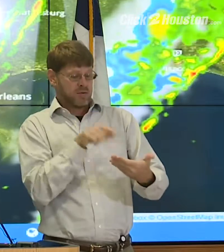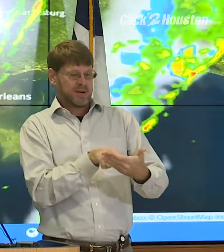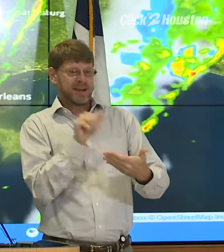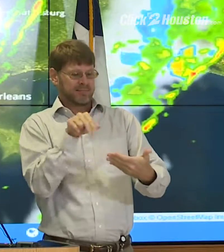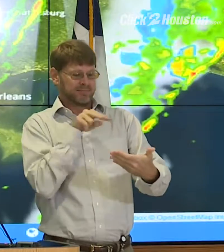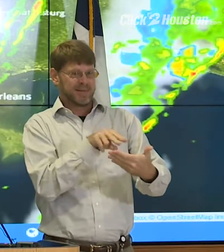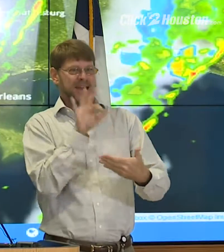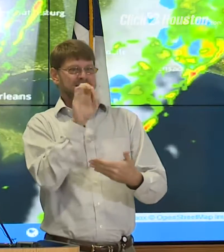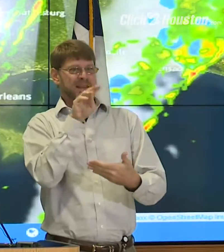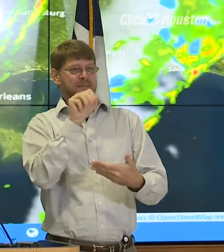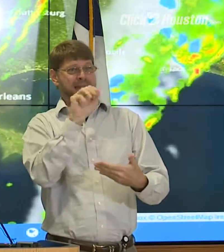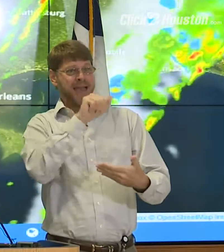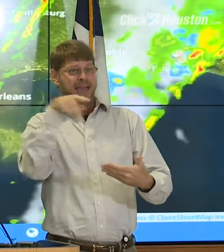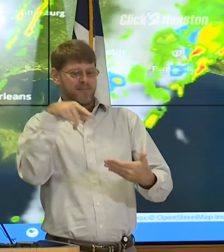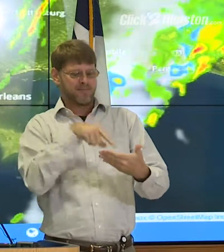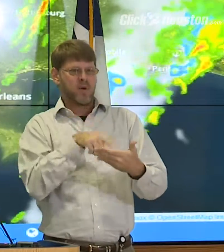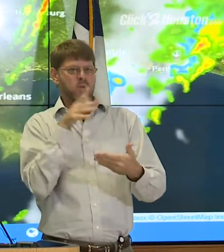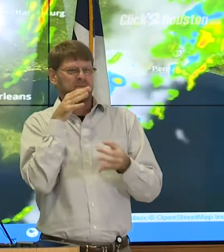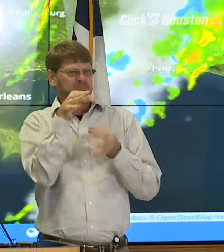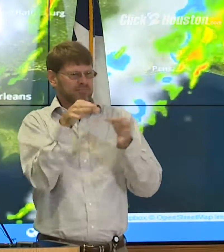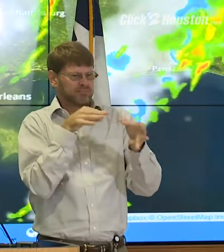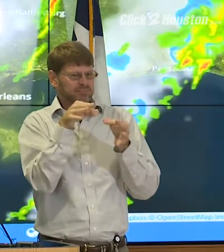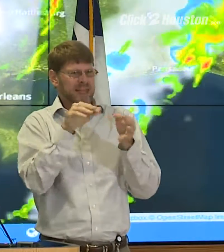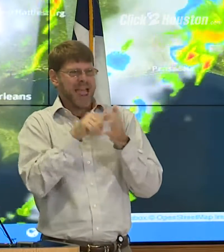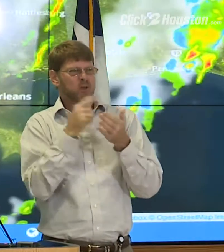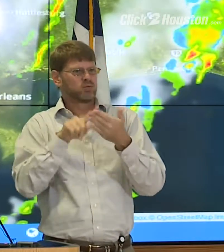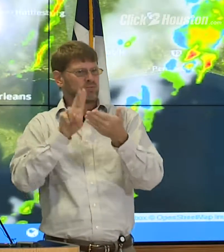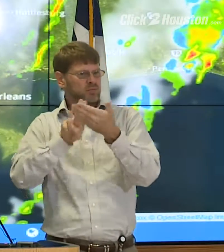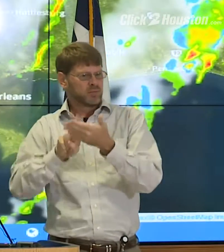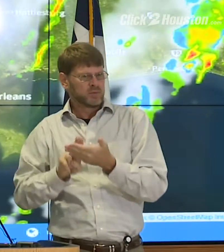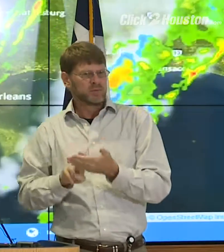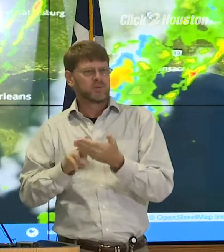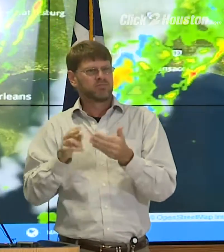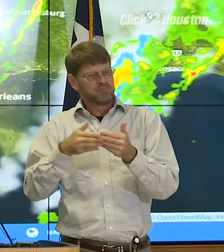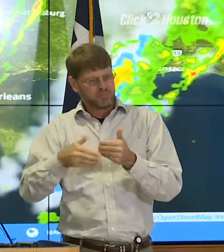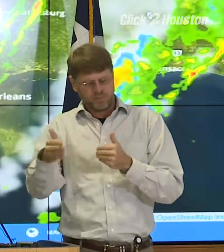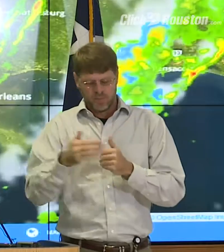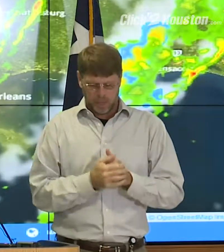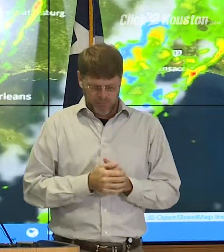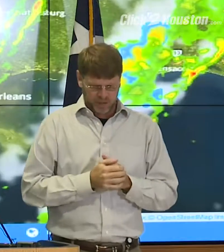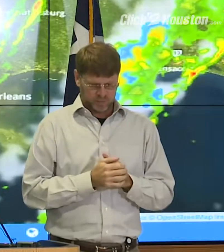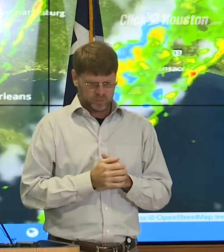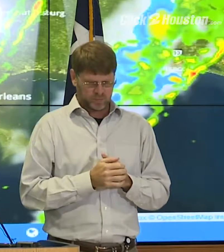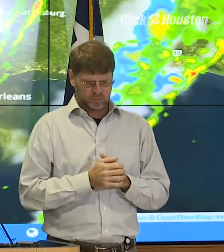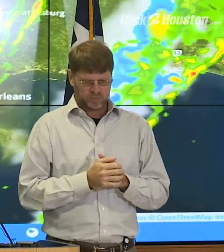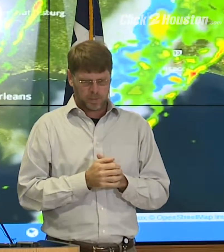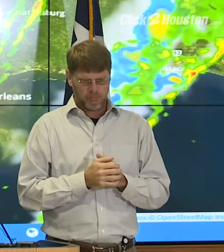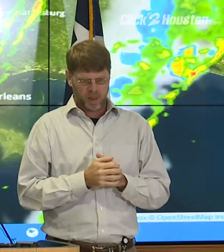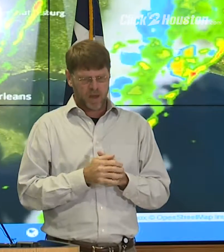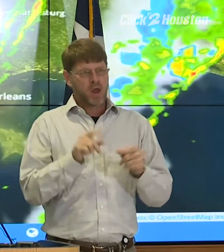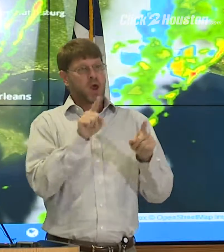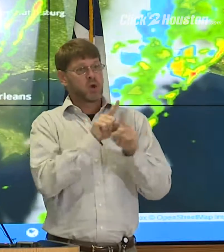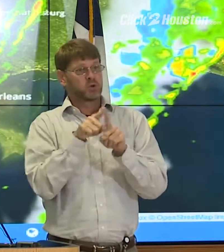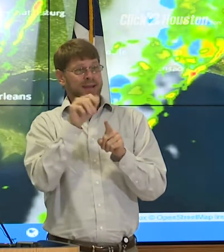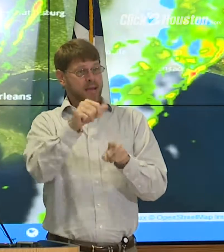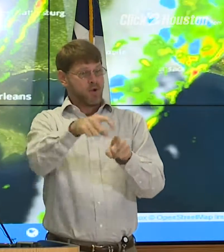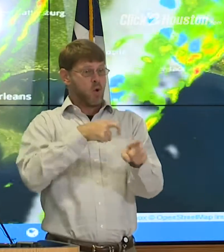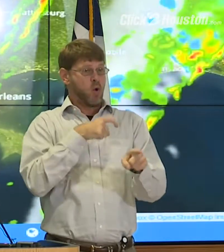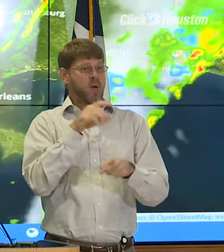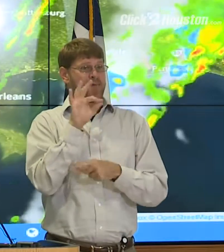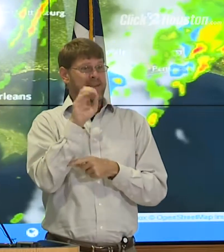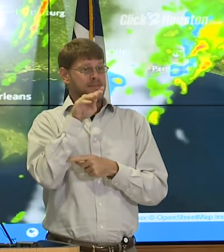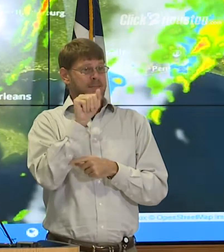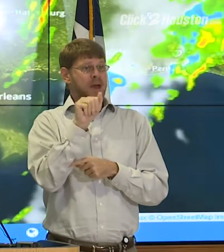they can go to the FEMA app and it will direct you as to how to register from that point. They can also call the FEMA